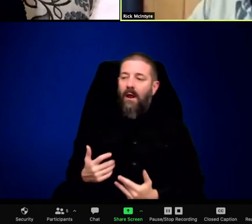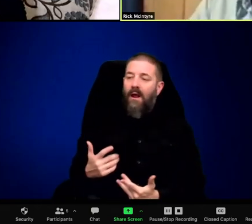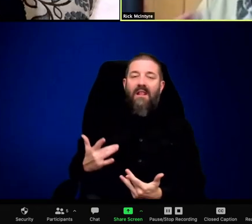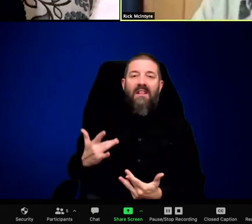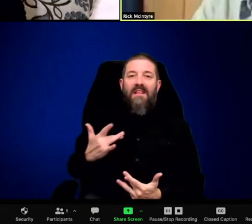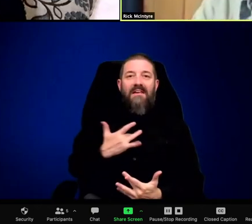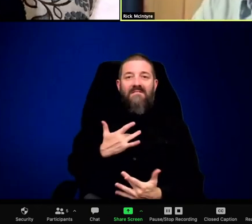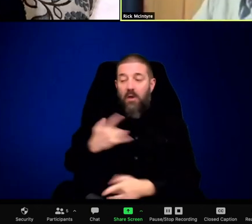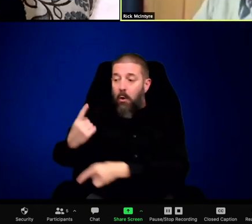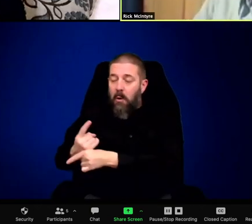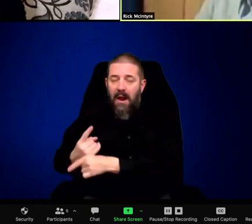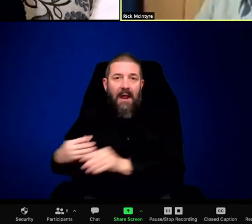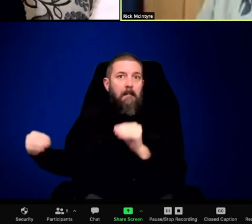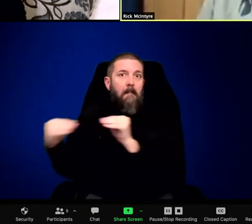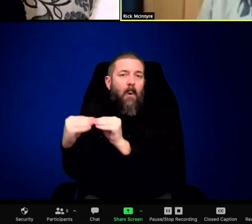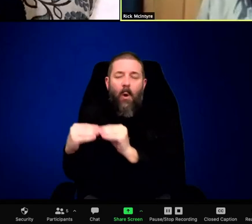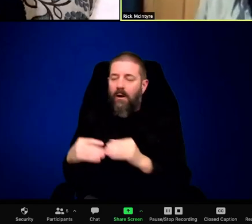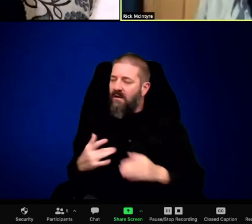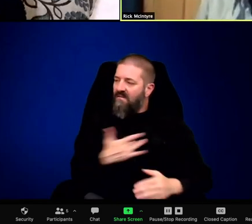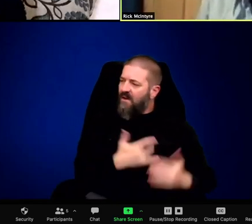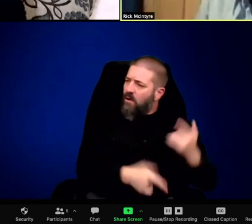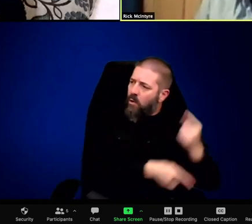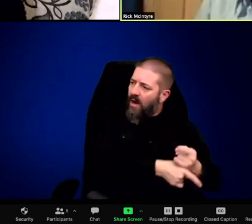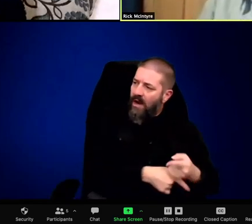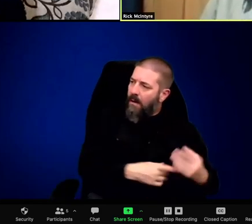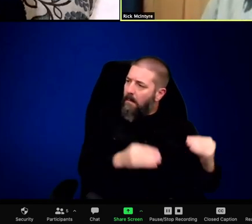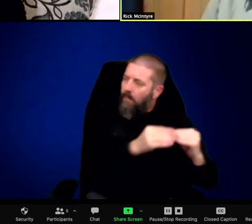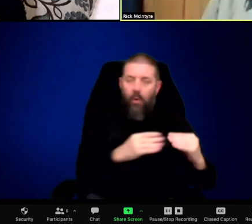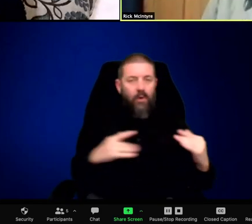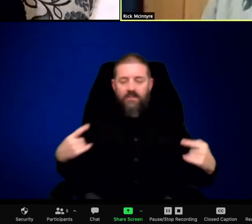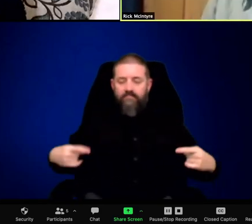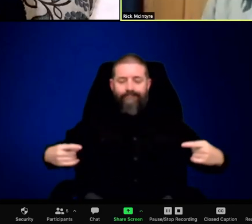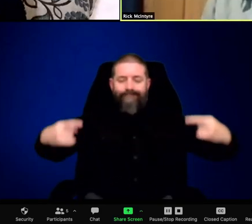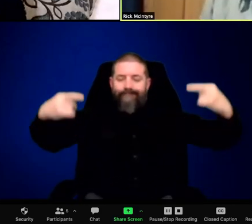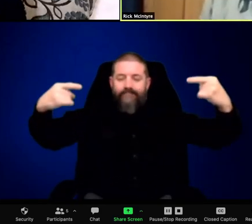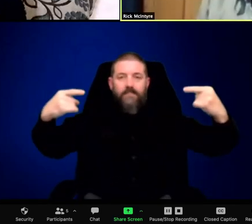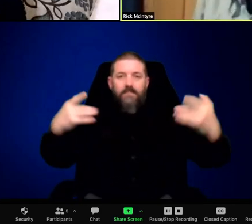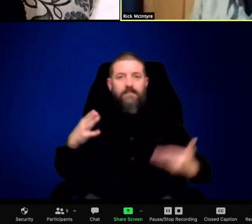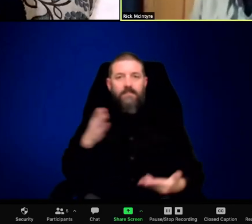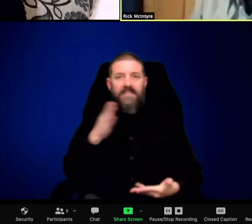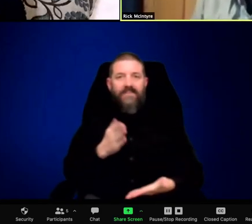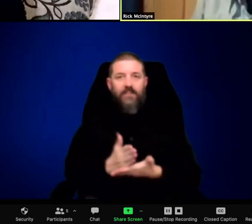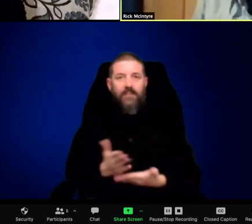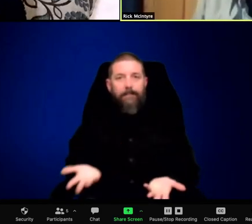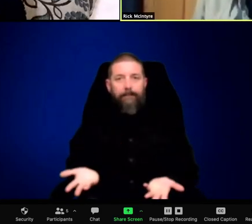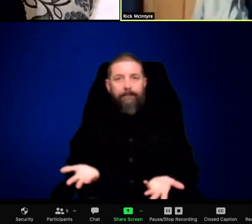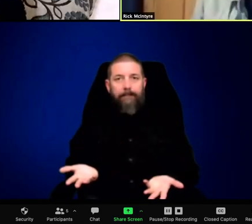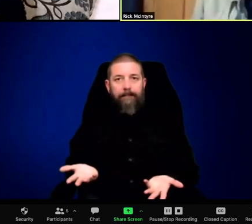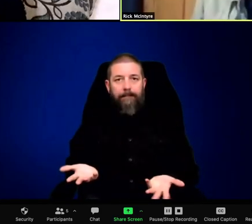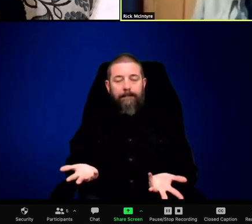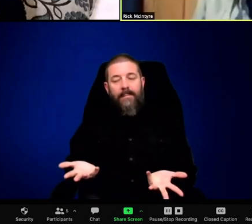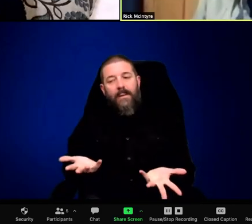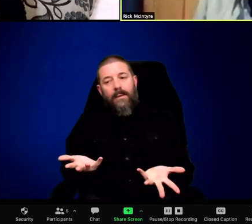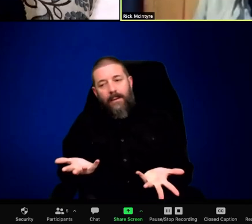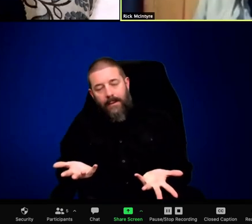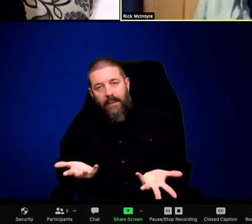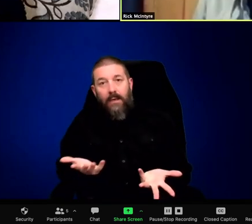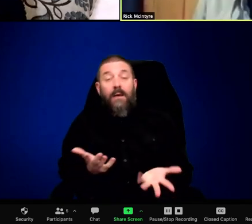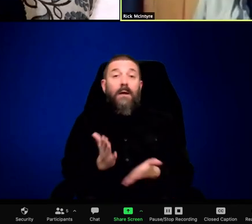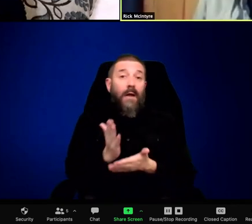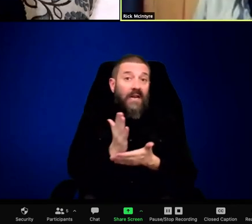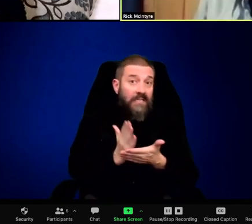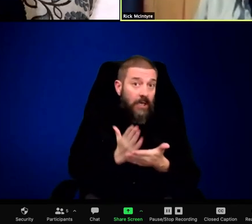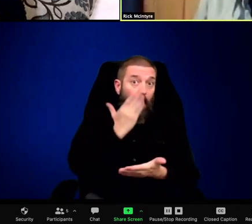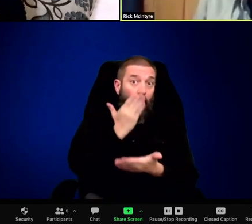So having said that, there's another thing to say that it almost never happens if two people have opposing